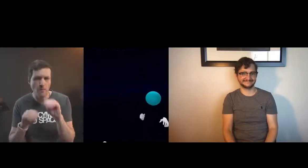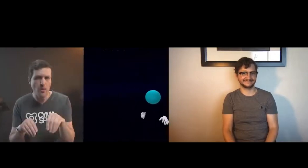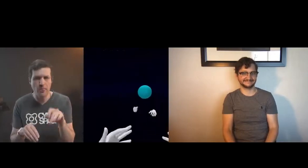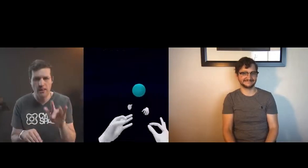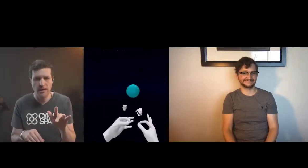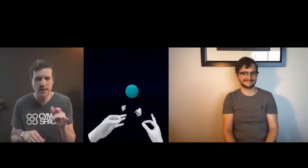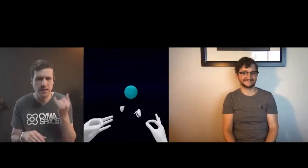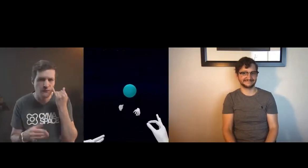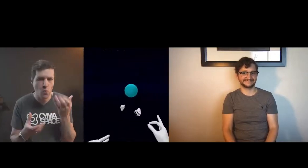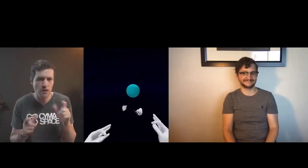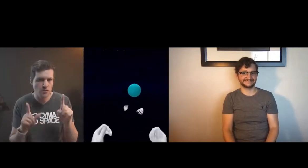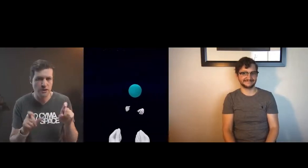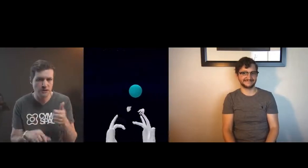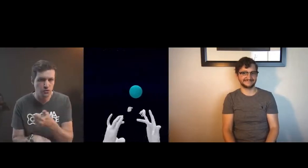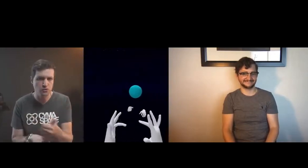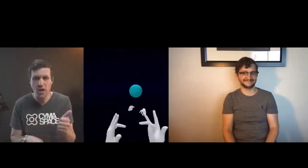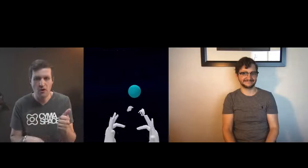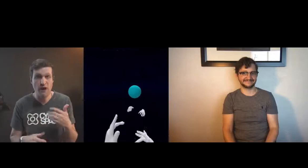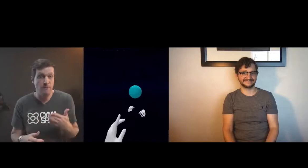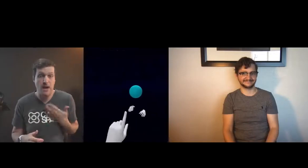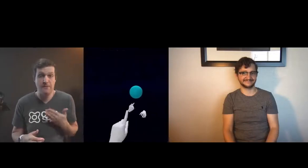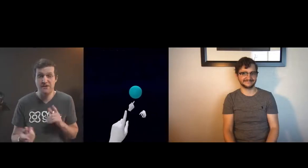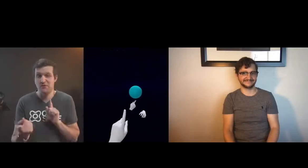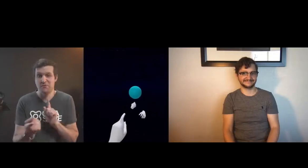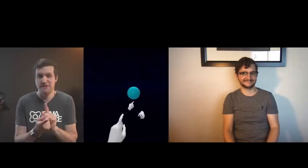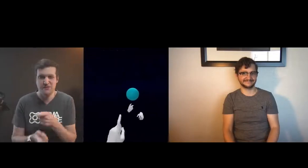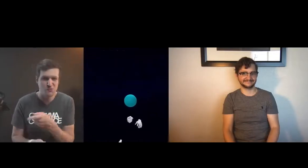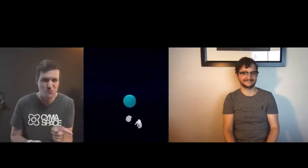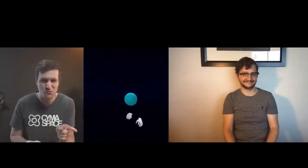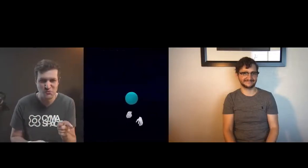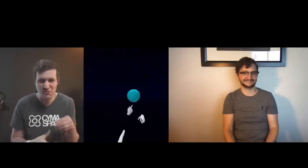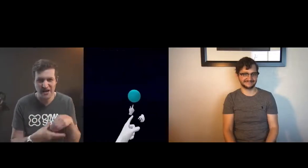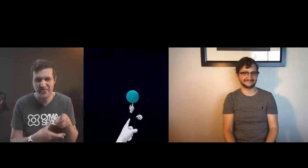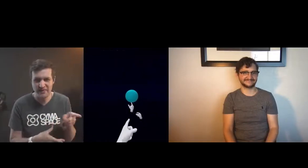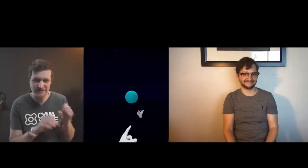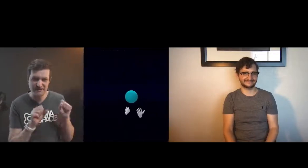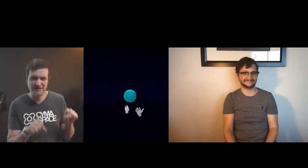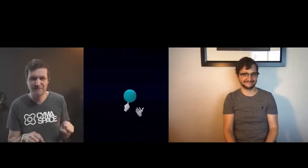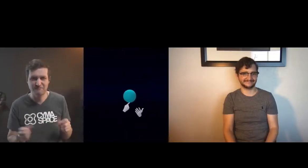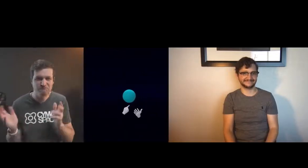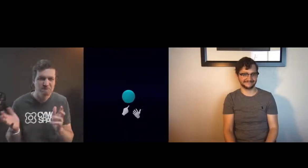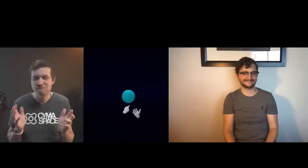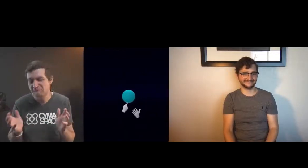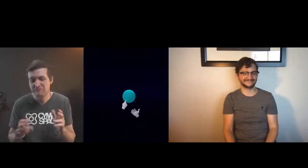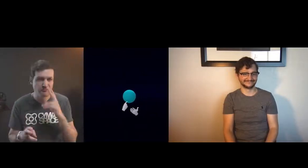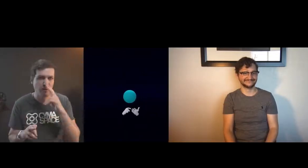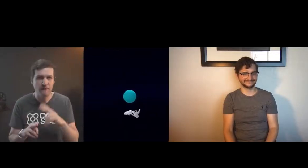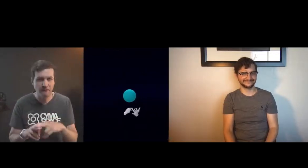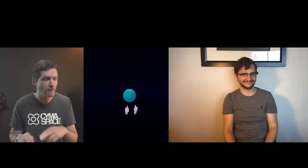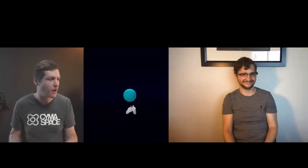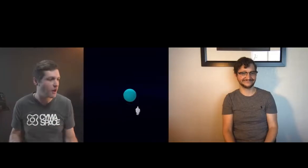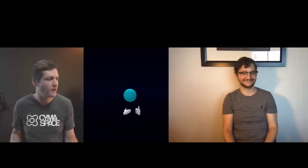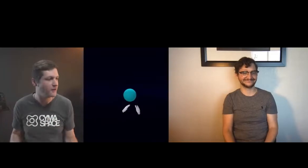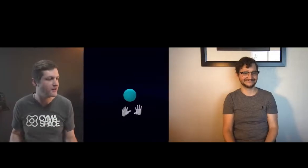room for improvement so i can also drop the link in the chat and i'd be happy to meet you in the